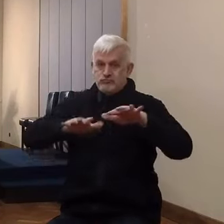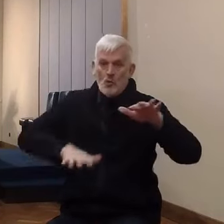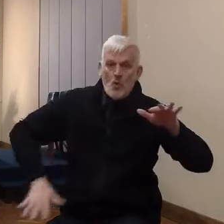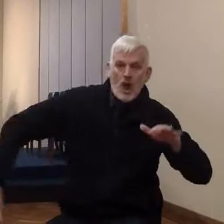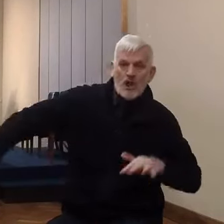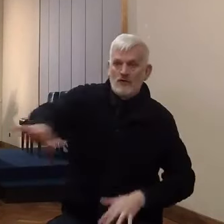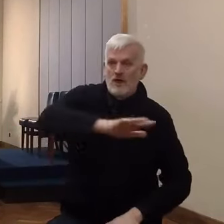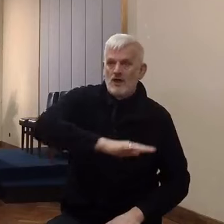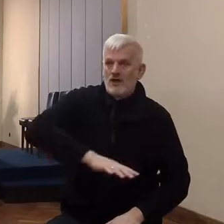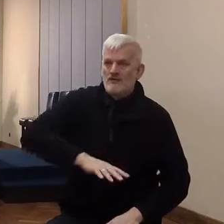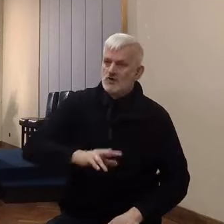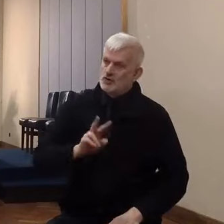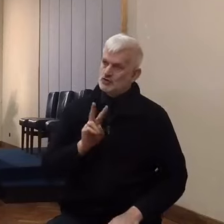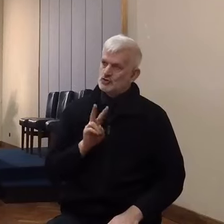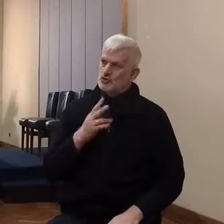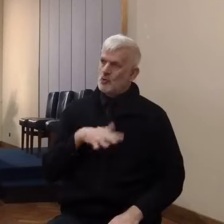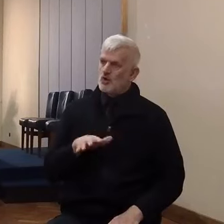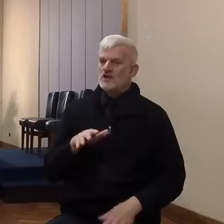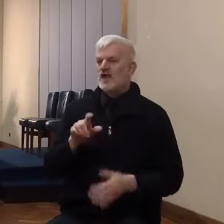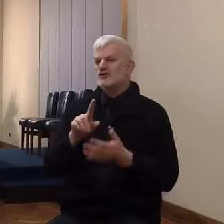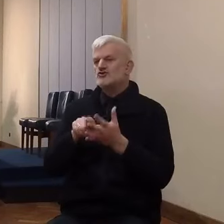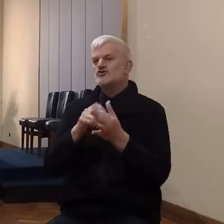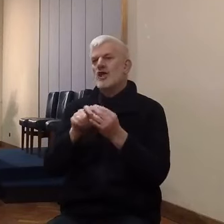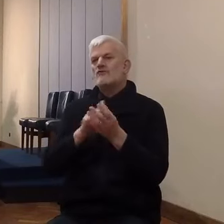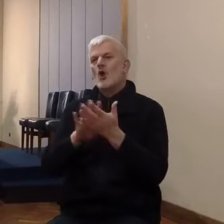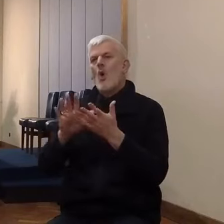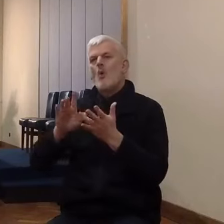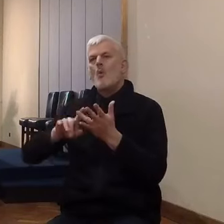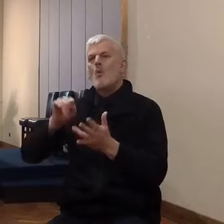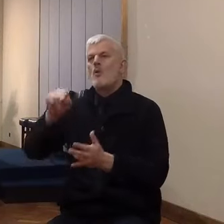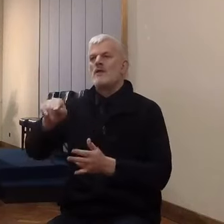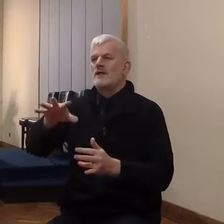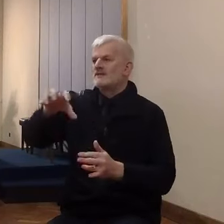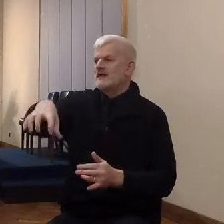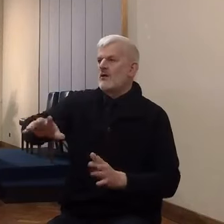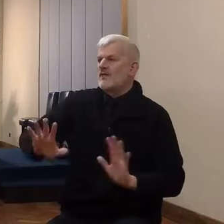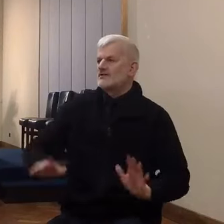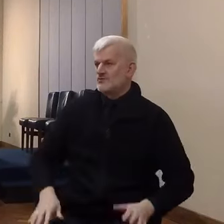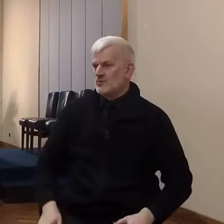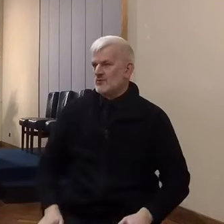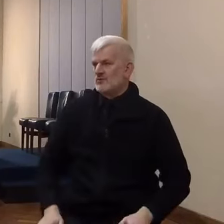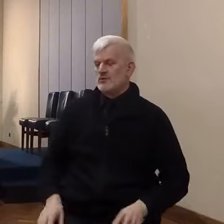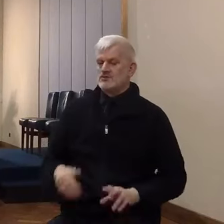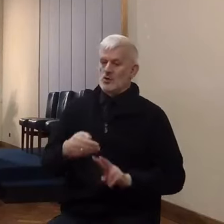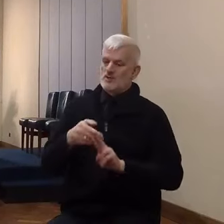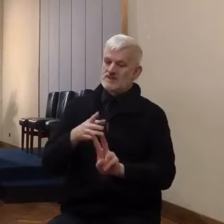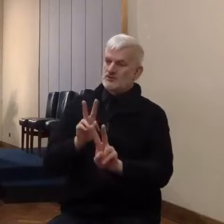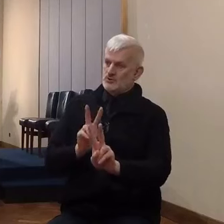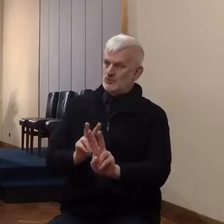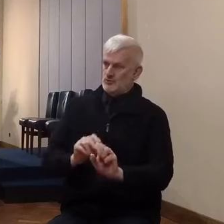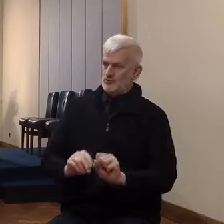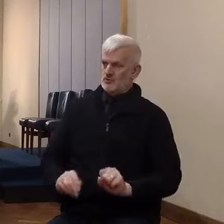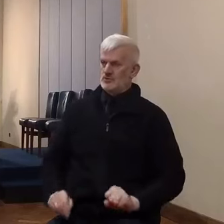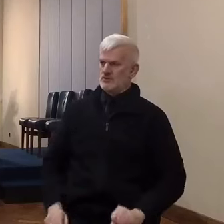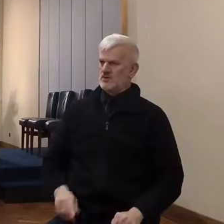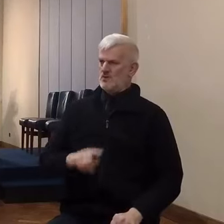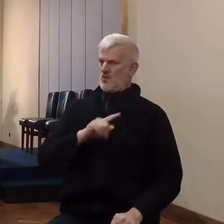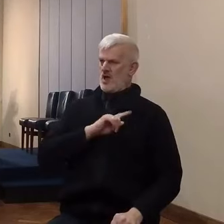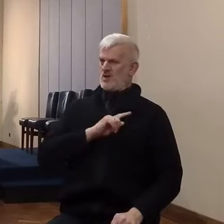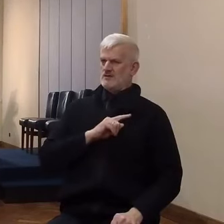And he gave them their instructions. Well, when we see the unfolding of this chapter, it's really evident